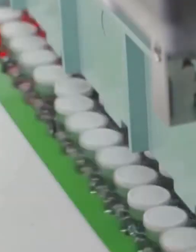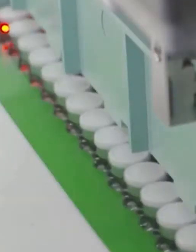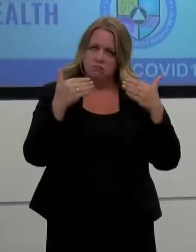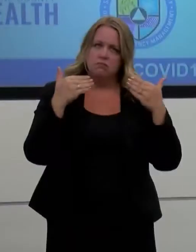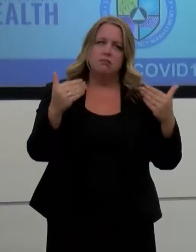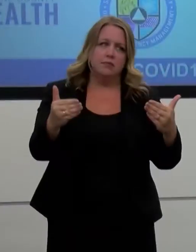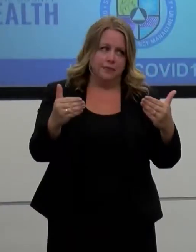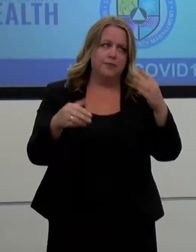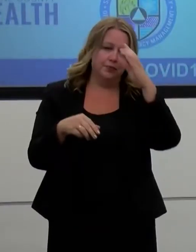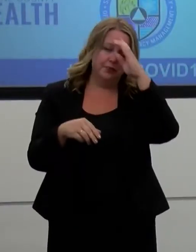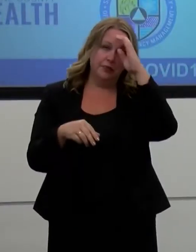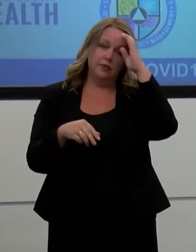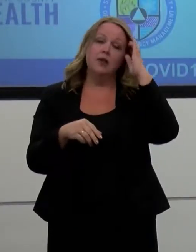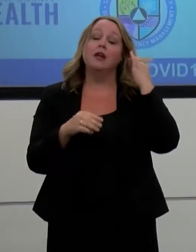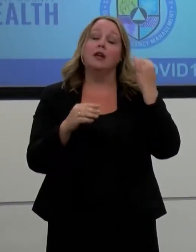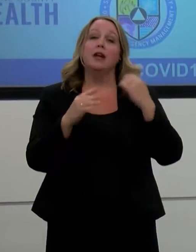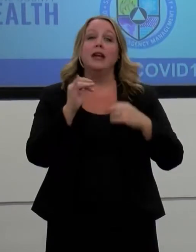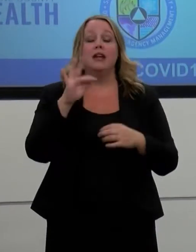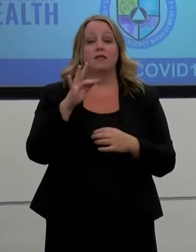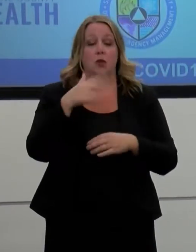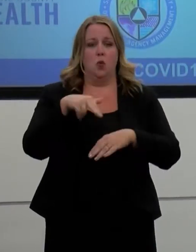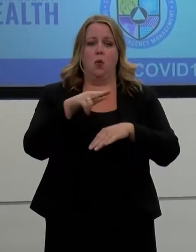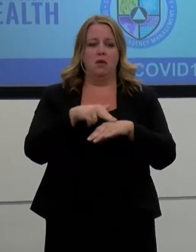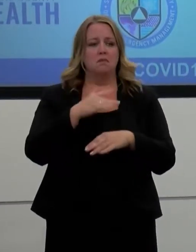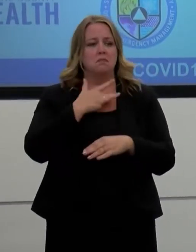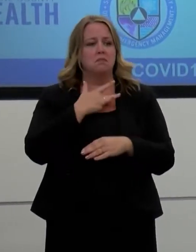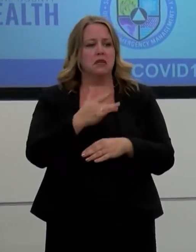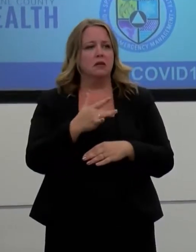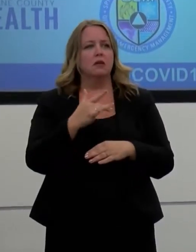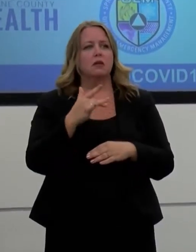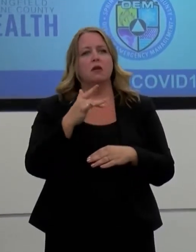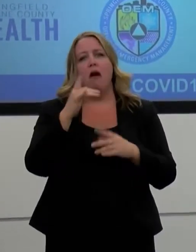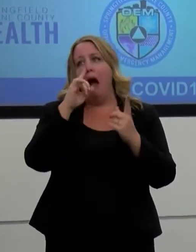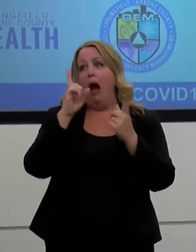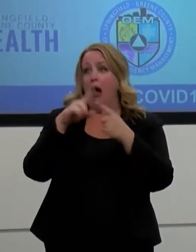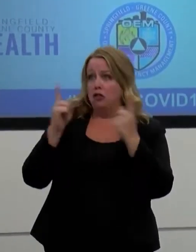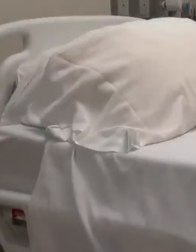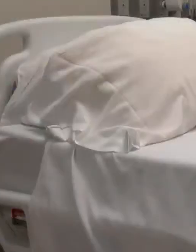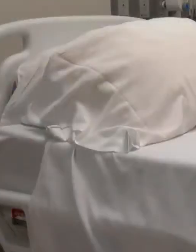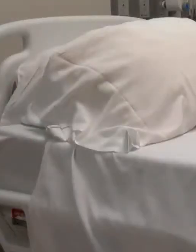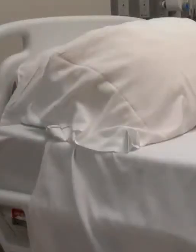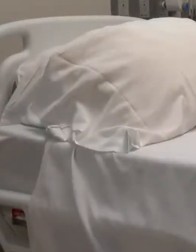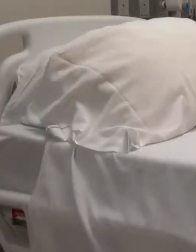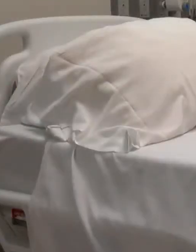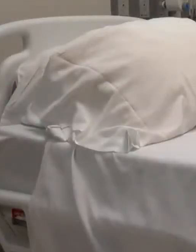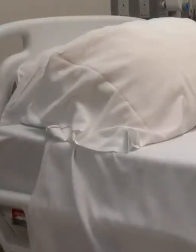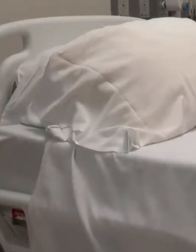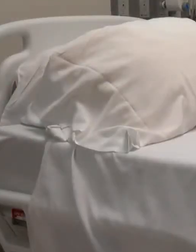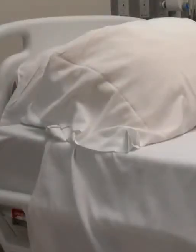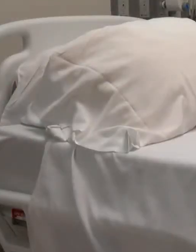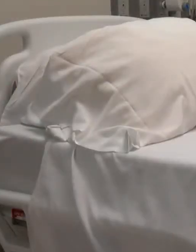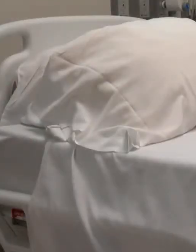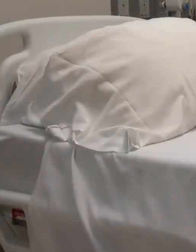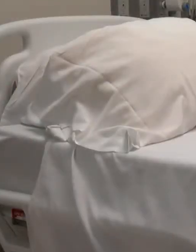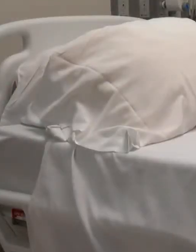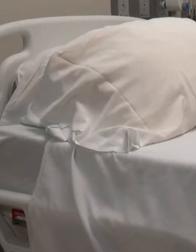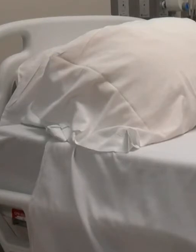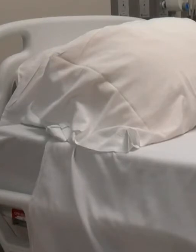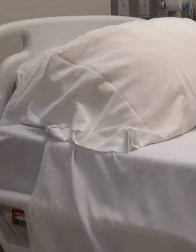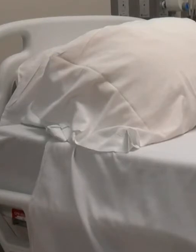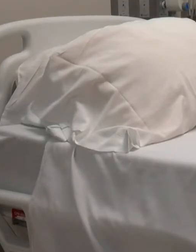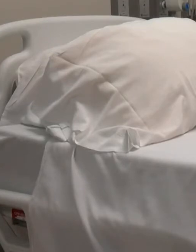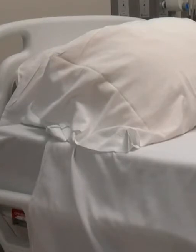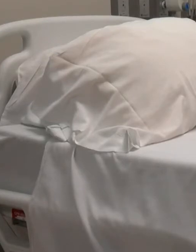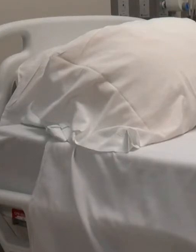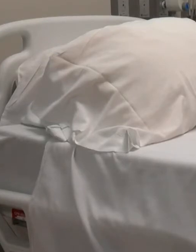If you don't normally have a cough, for example, when your allergies are bugging you, you need to take that seriously. He says if you're in close contact